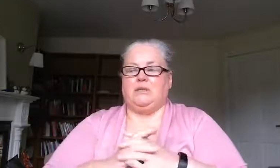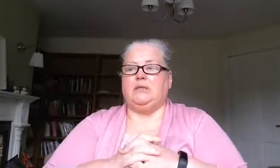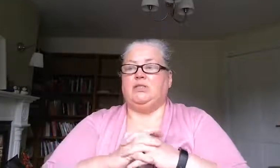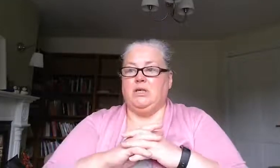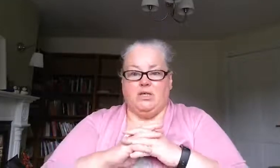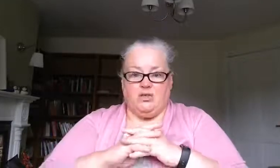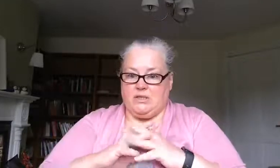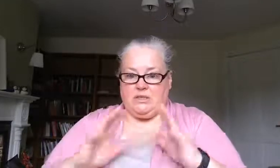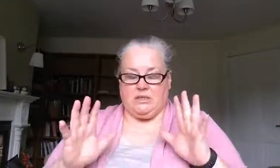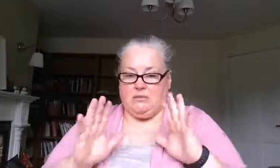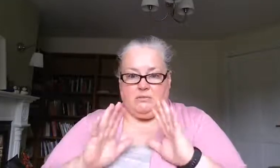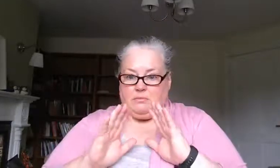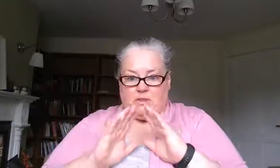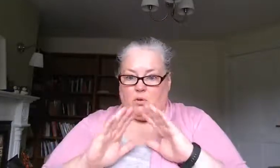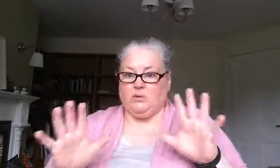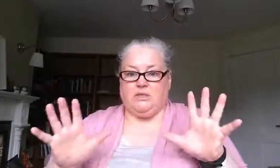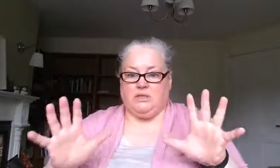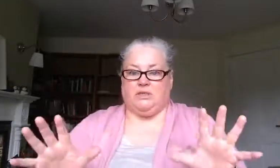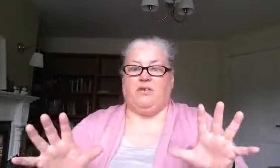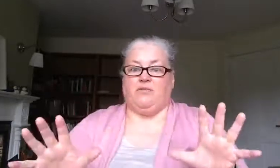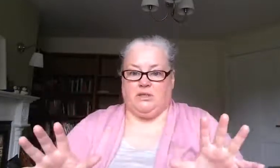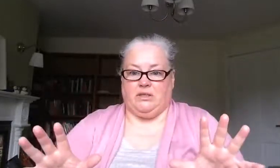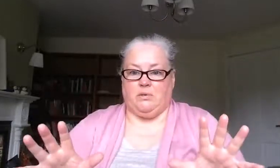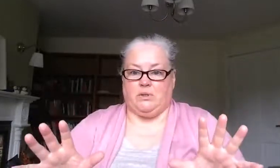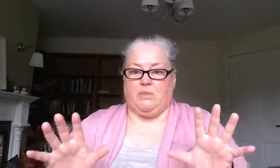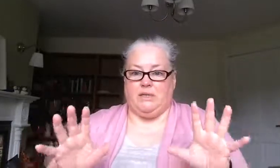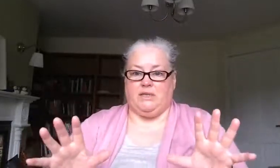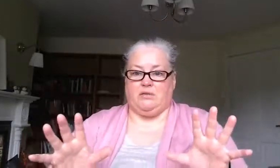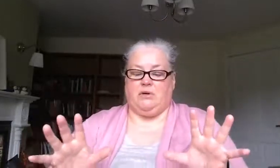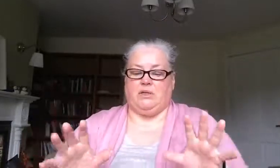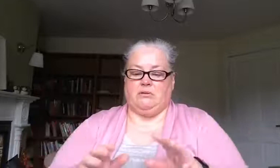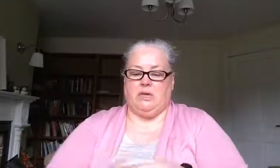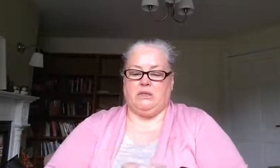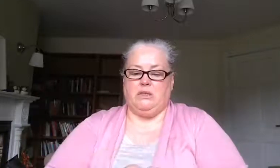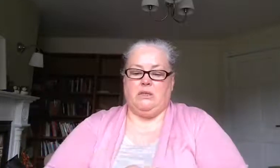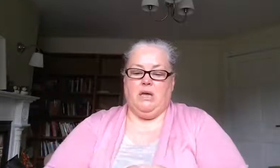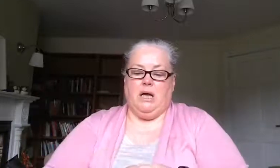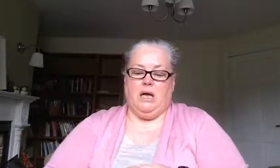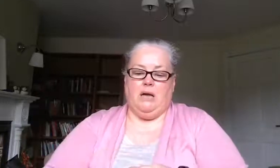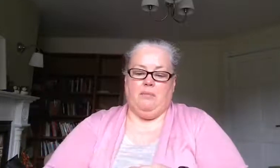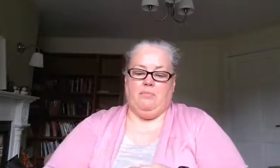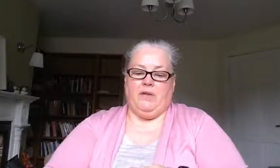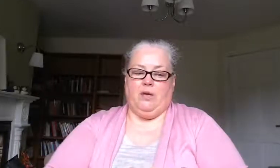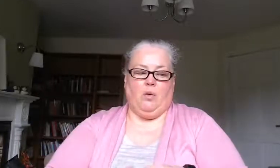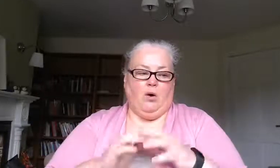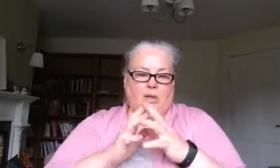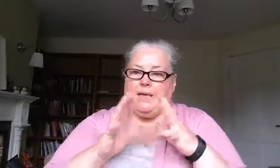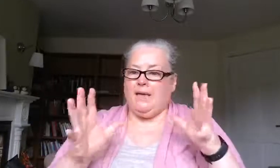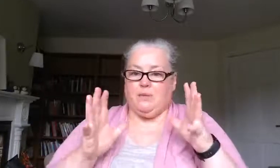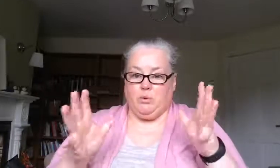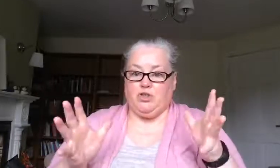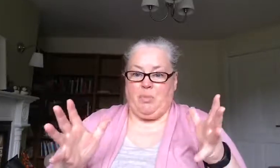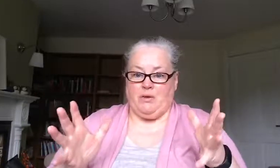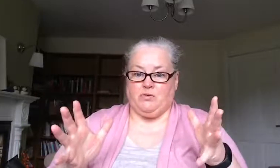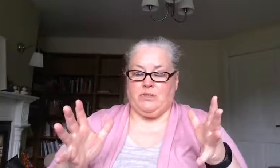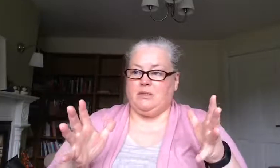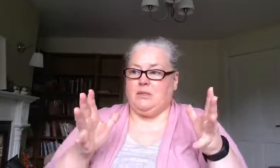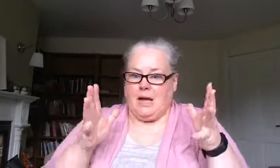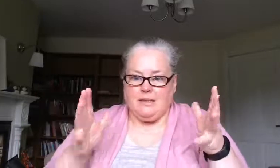it it doesn't don't self-diagnose please do not do that um you know all kids push boundaries that's